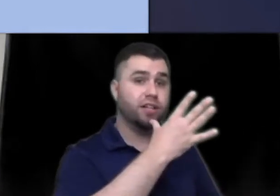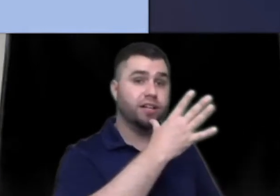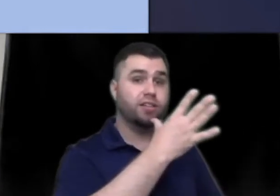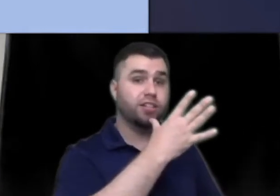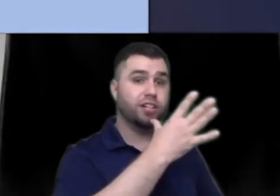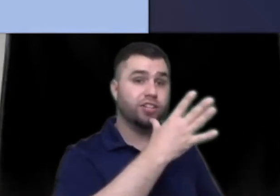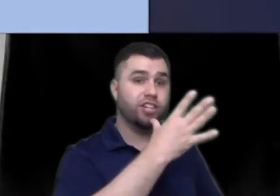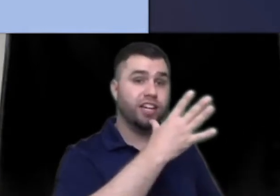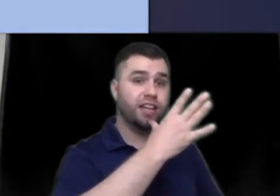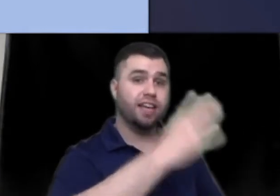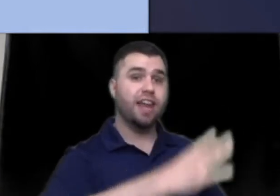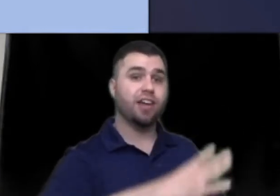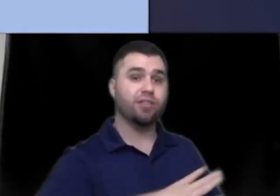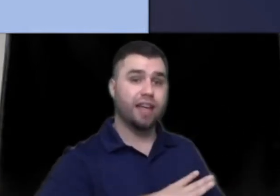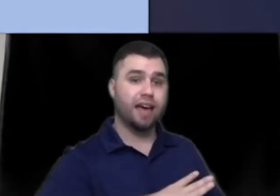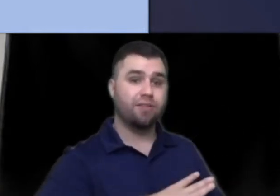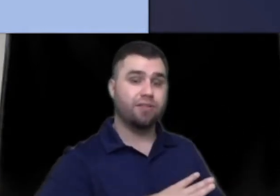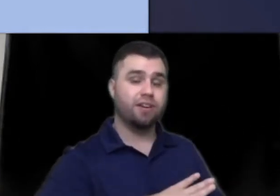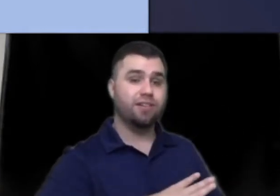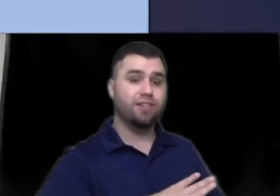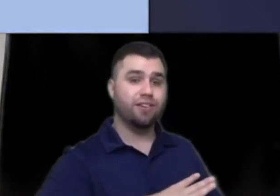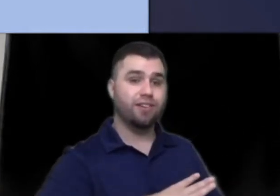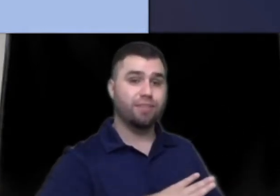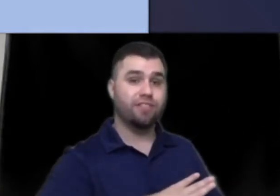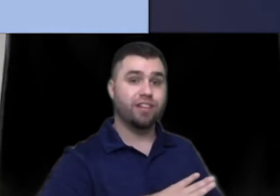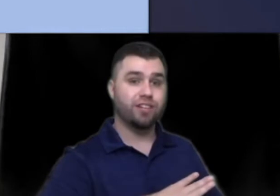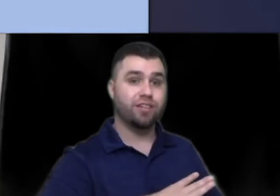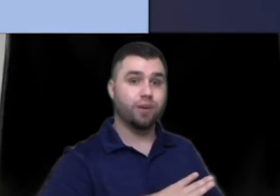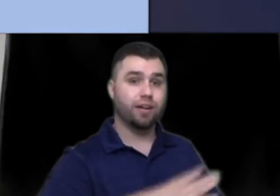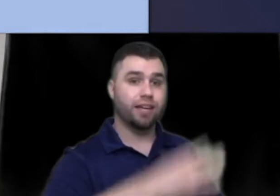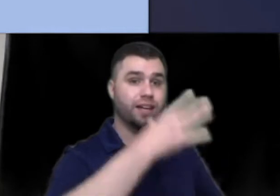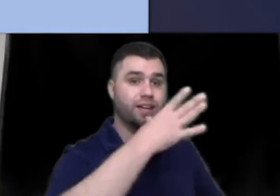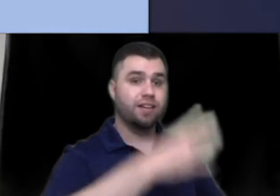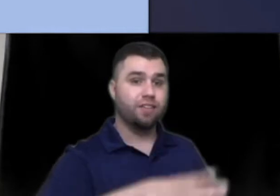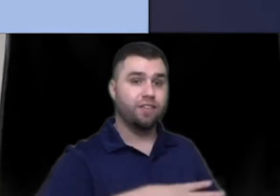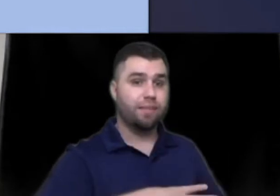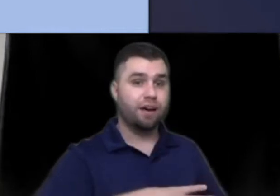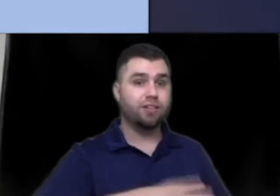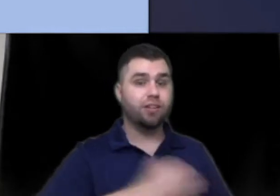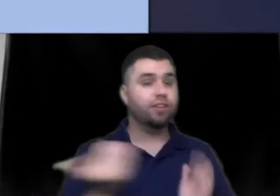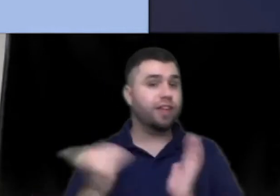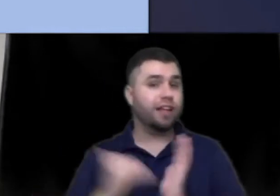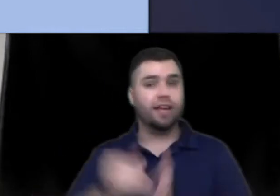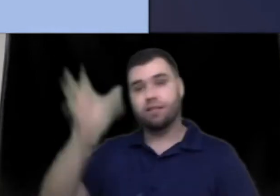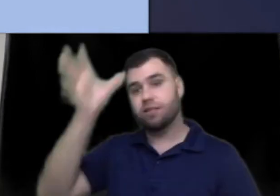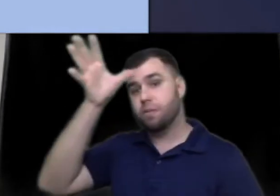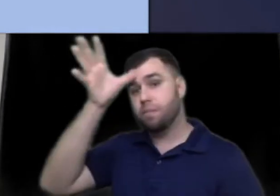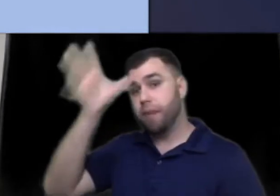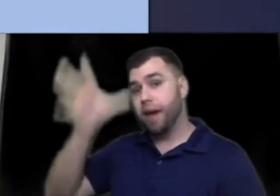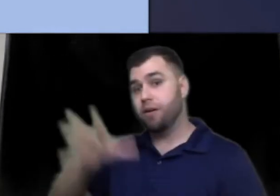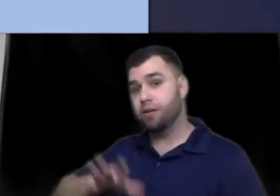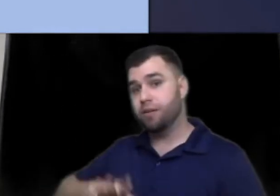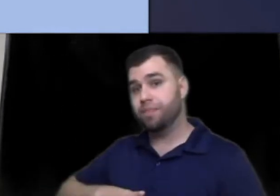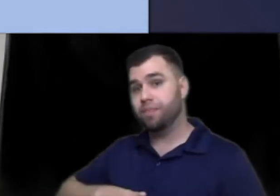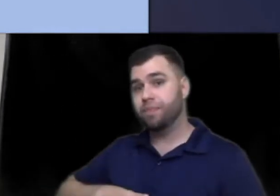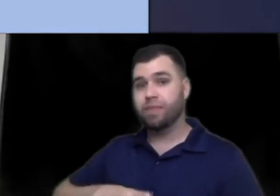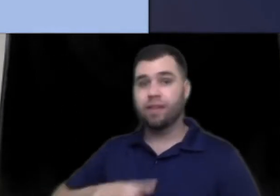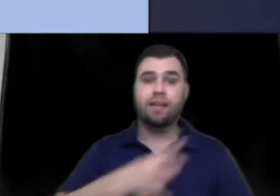first on your chin and it goes down to your mid-region as well again so female so let's do that again so male